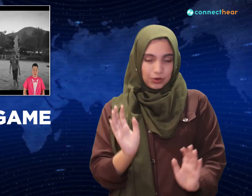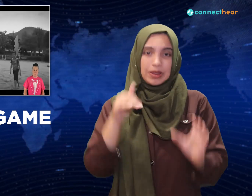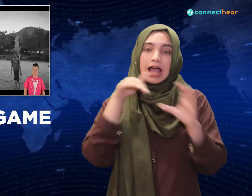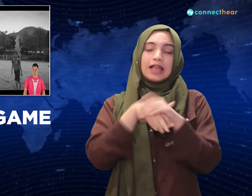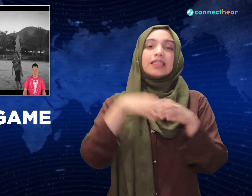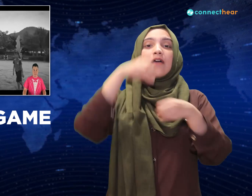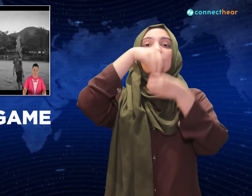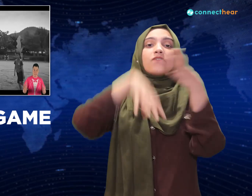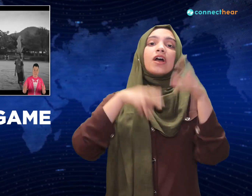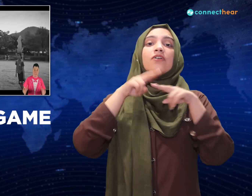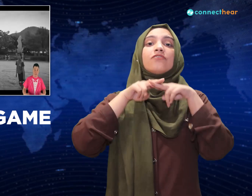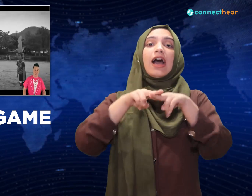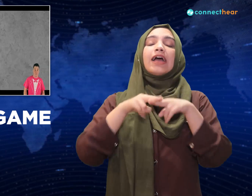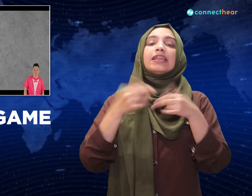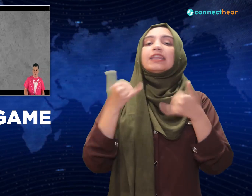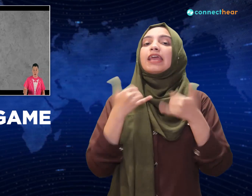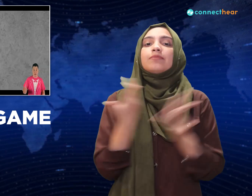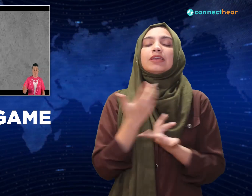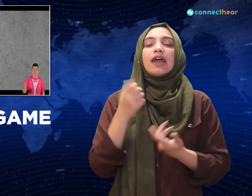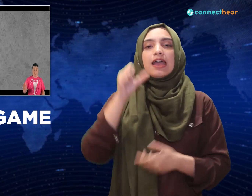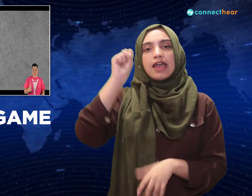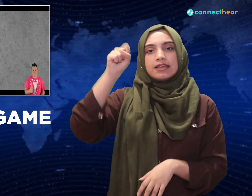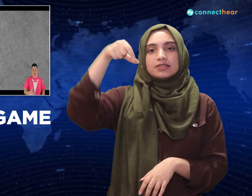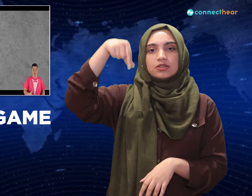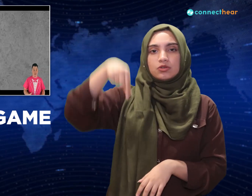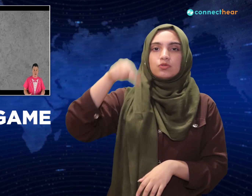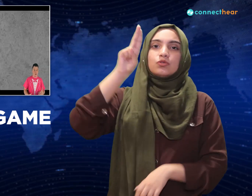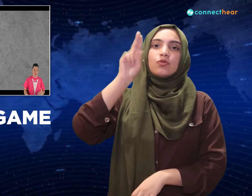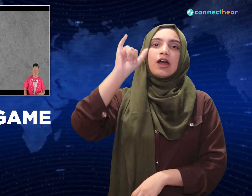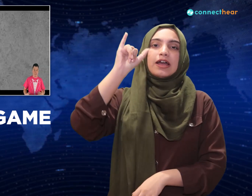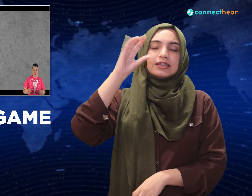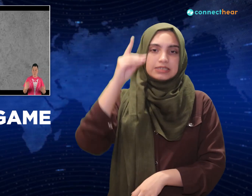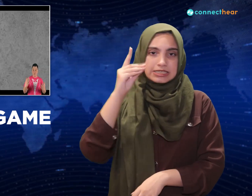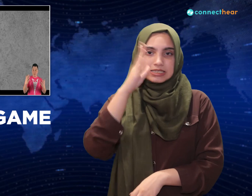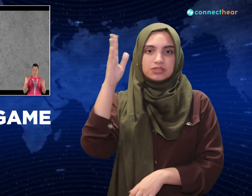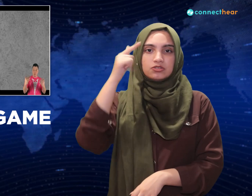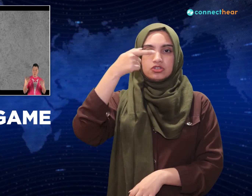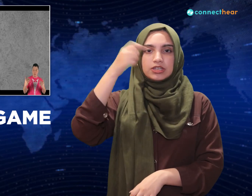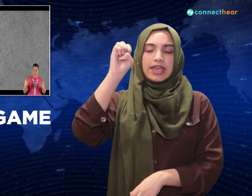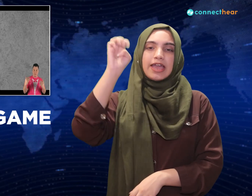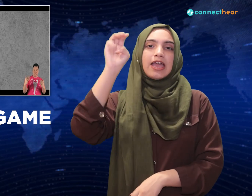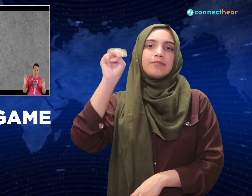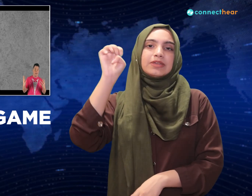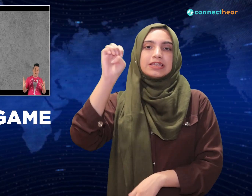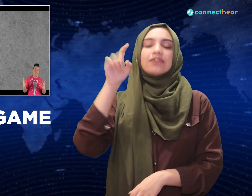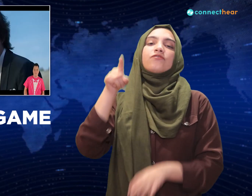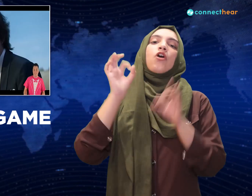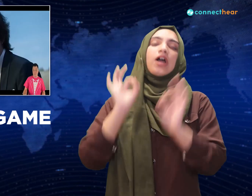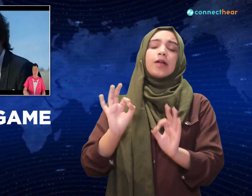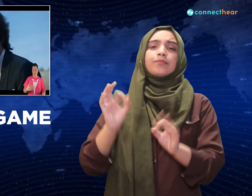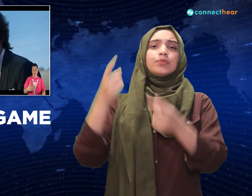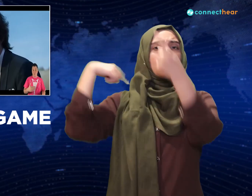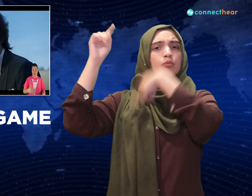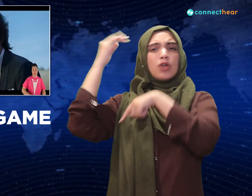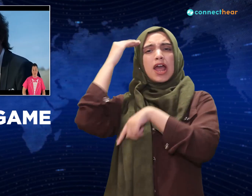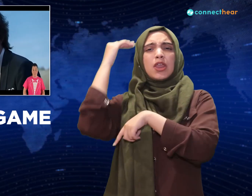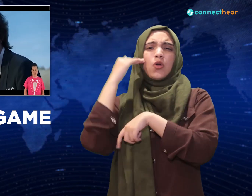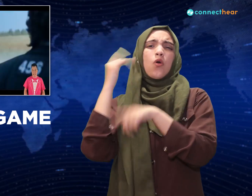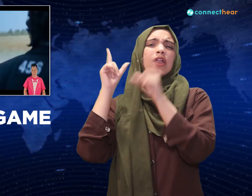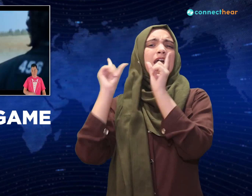popular Korean kids game, so named because it's played on a court that shaped like a squid, said. Basically, one player has to get